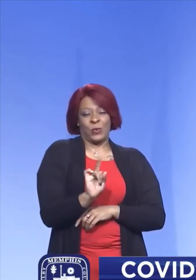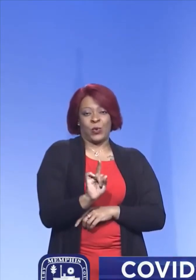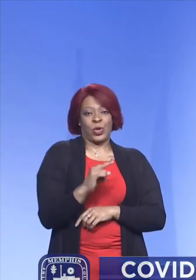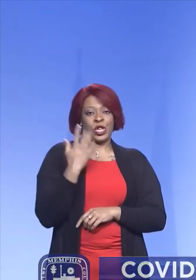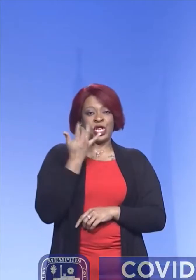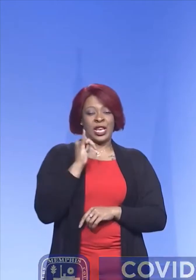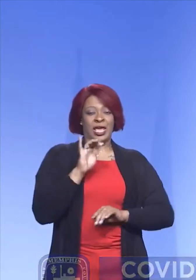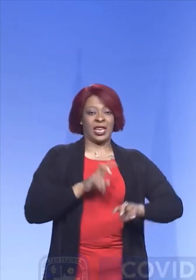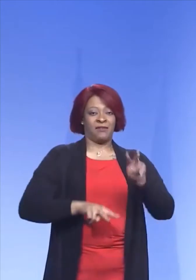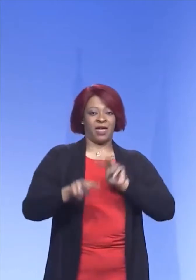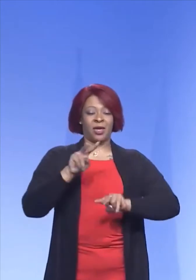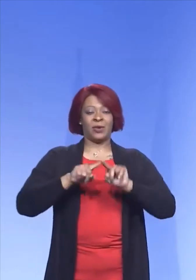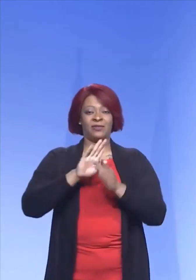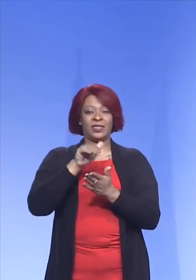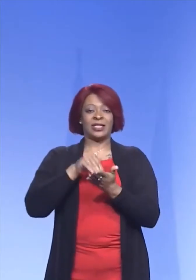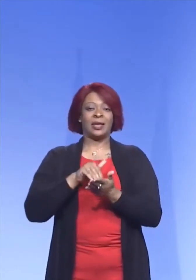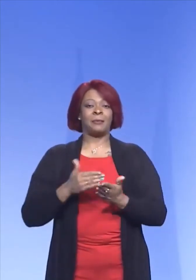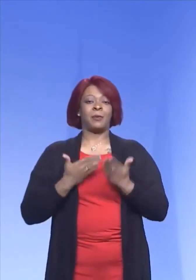evaluating the site proposal.